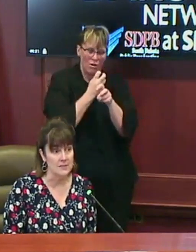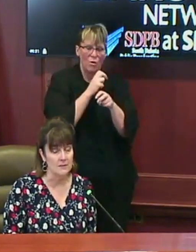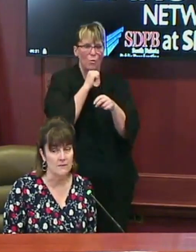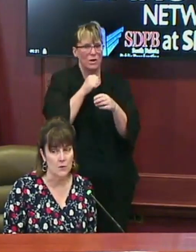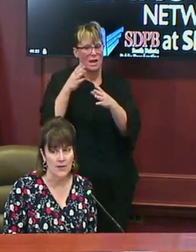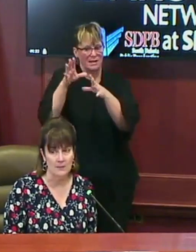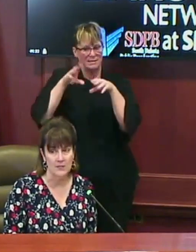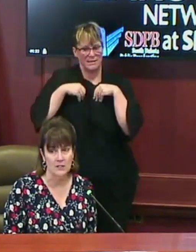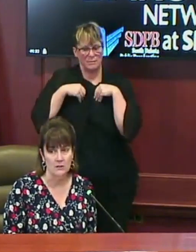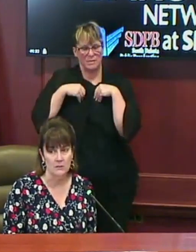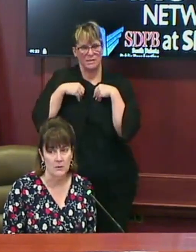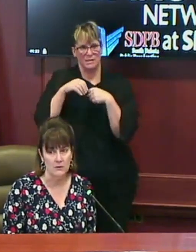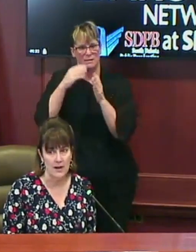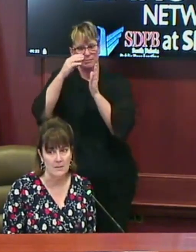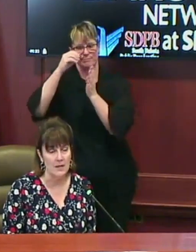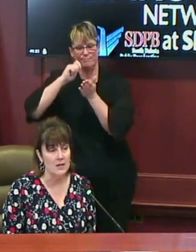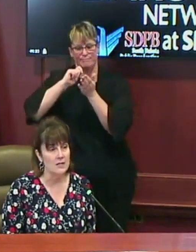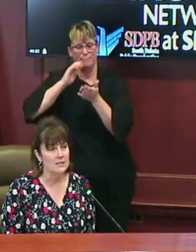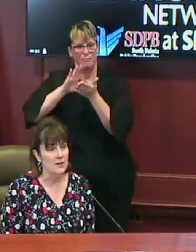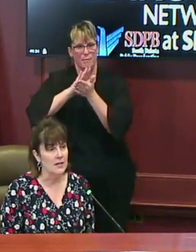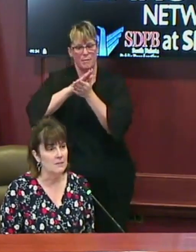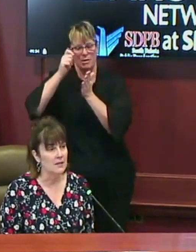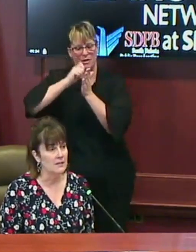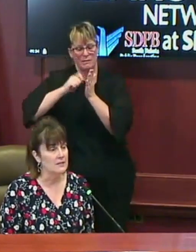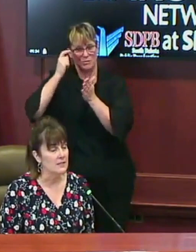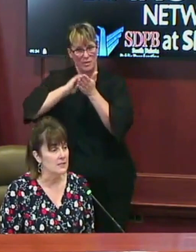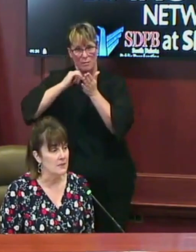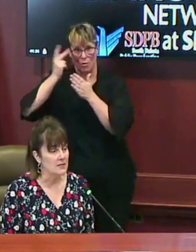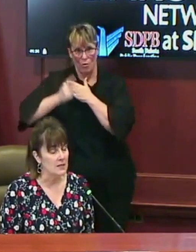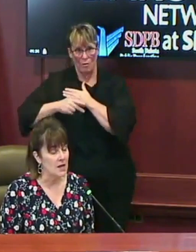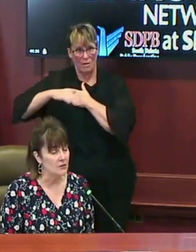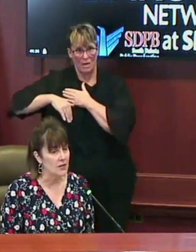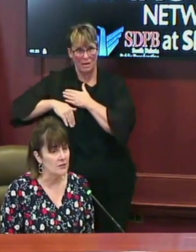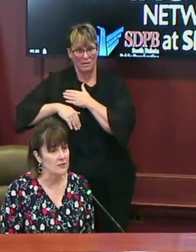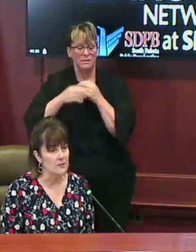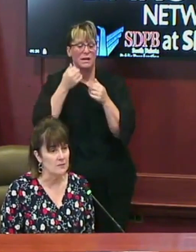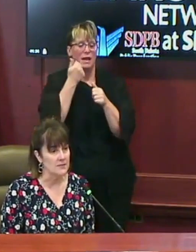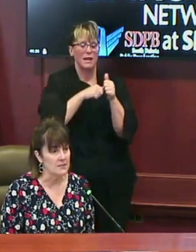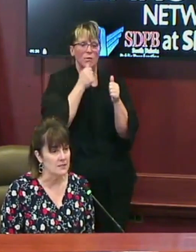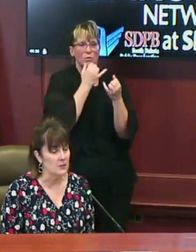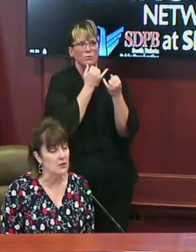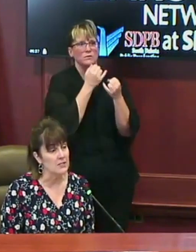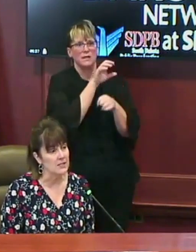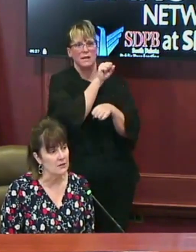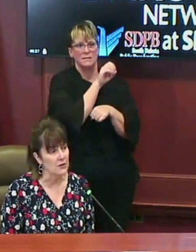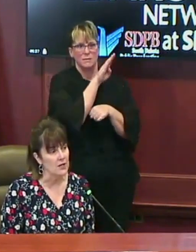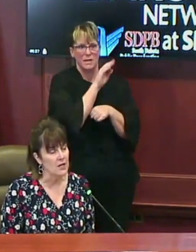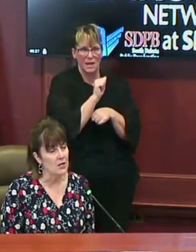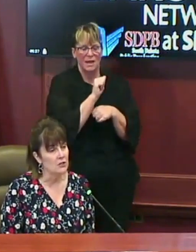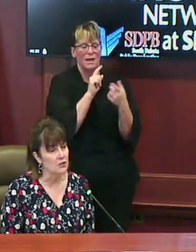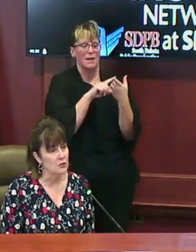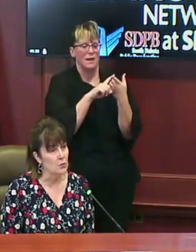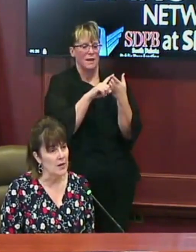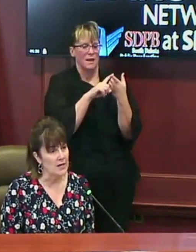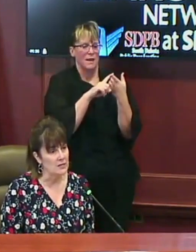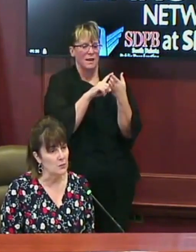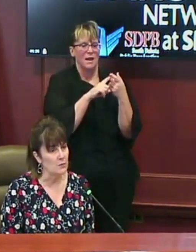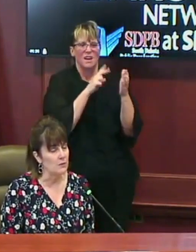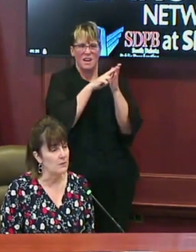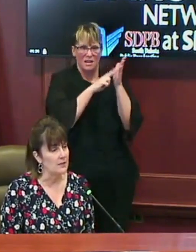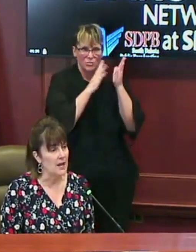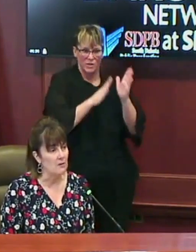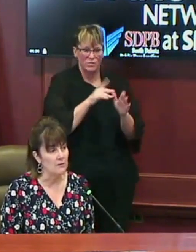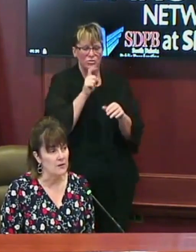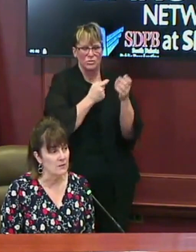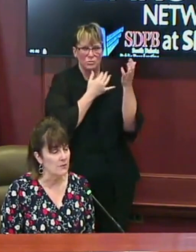claims for that particular program. So anybody that's an independent contractor, small business owner, et cetera, should wait.